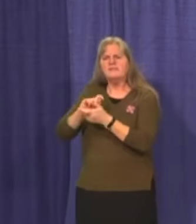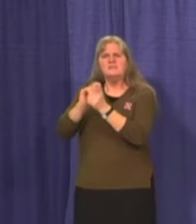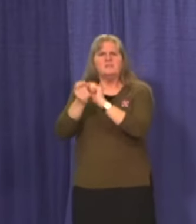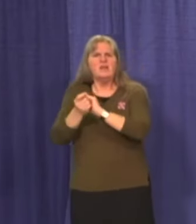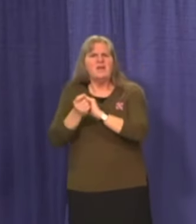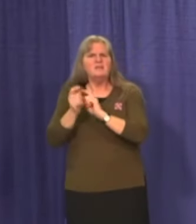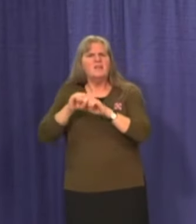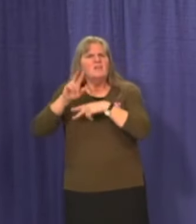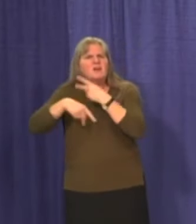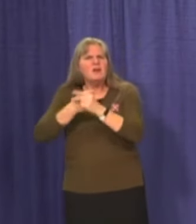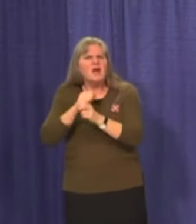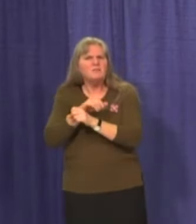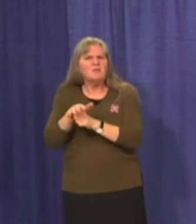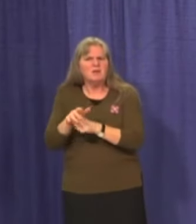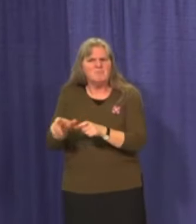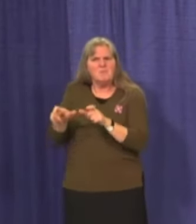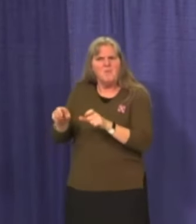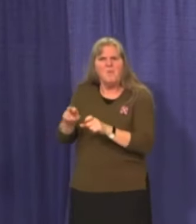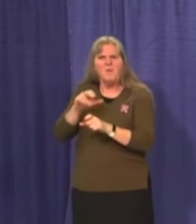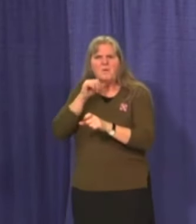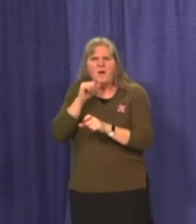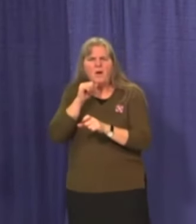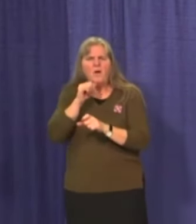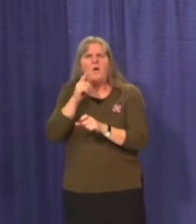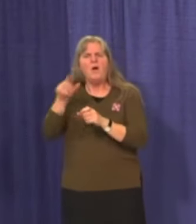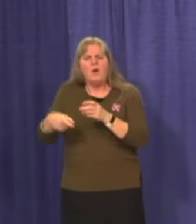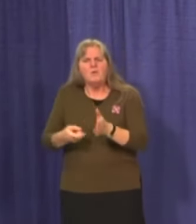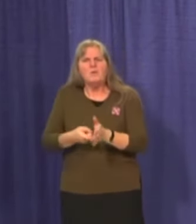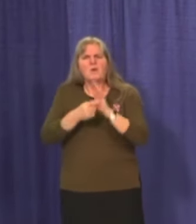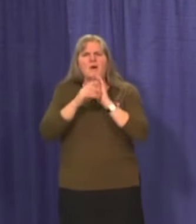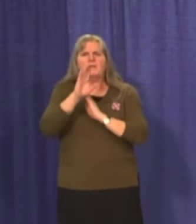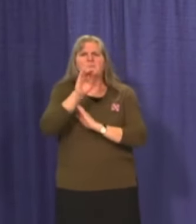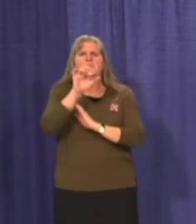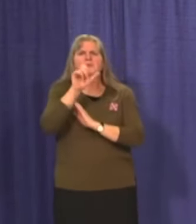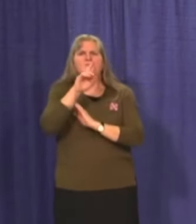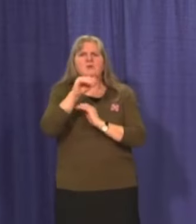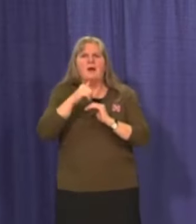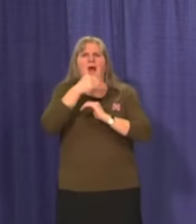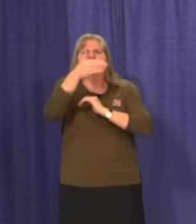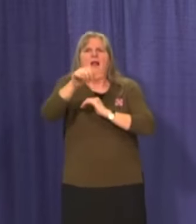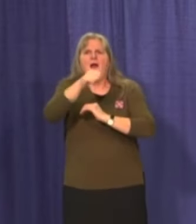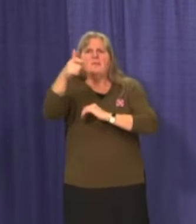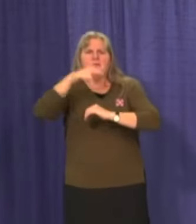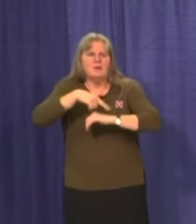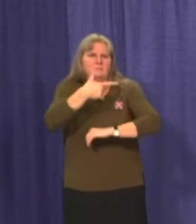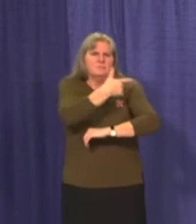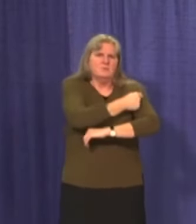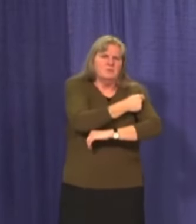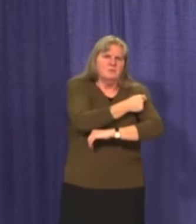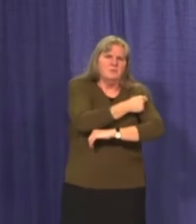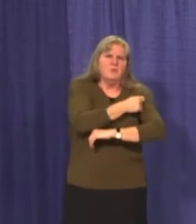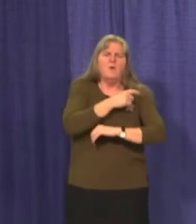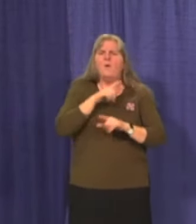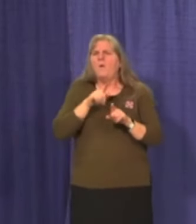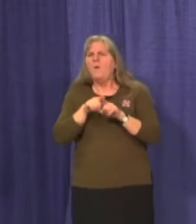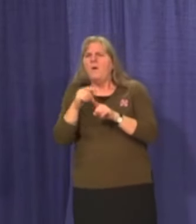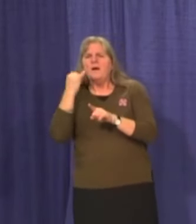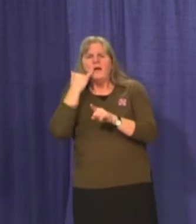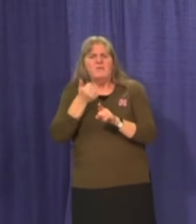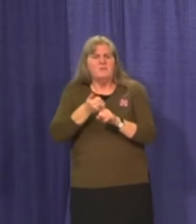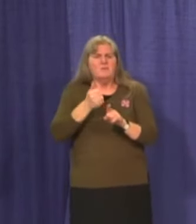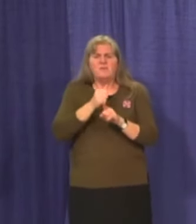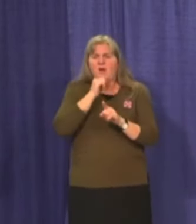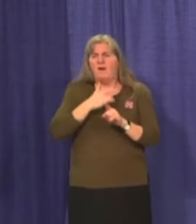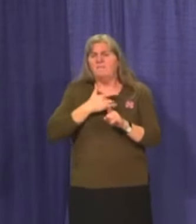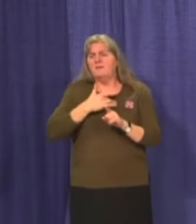at what intervals boosters may be required, and how well the vaccine prevents or limits asymptomatic disease and